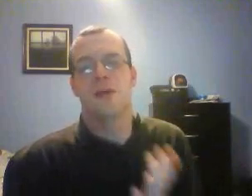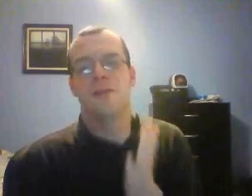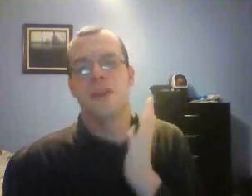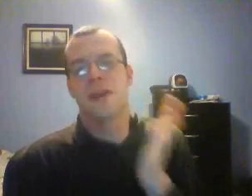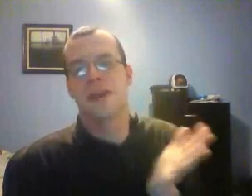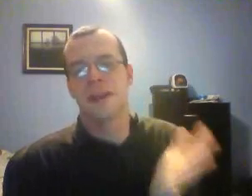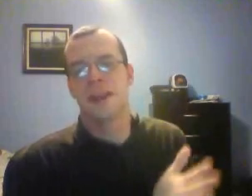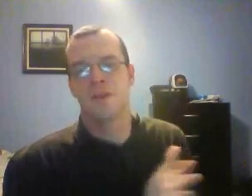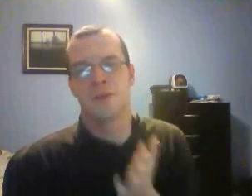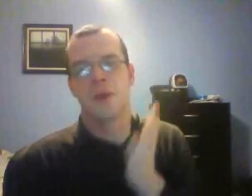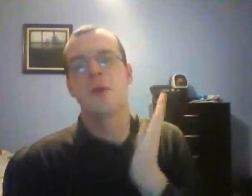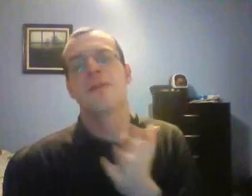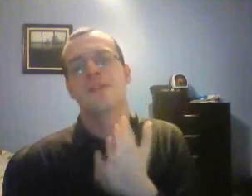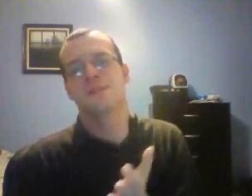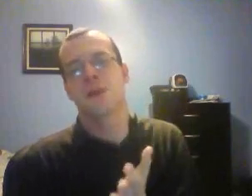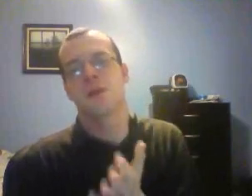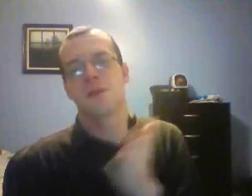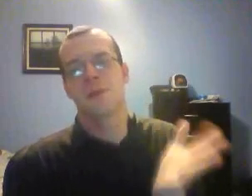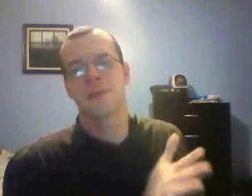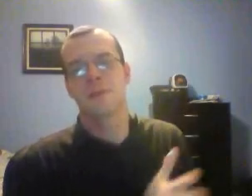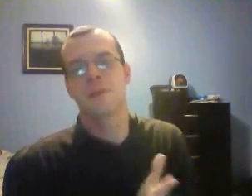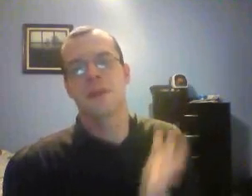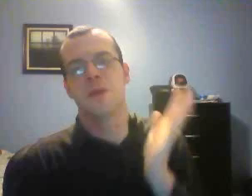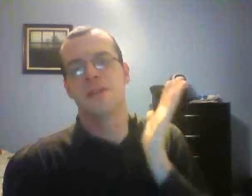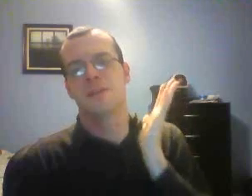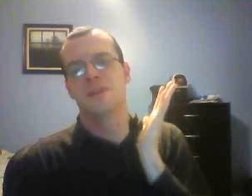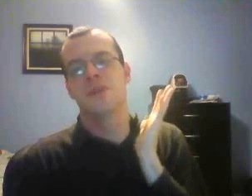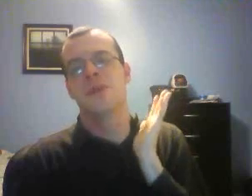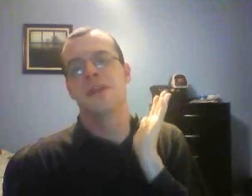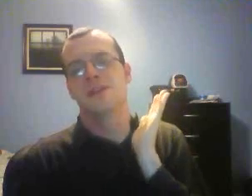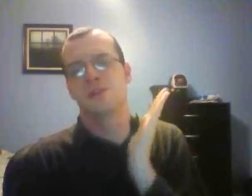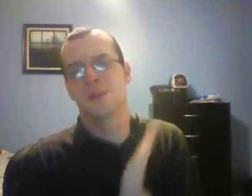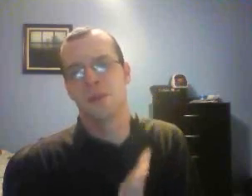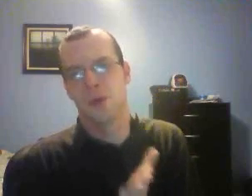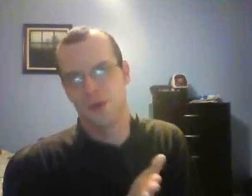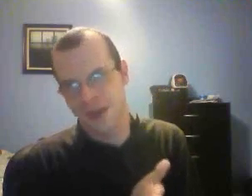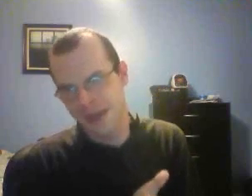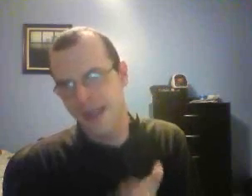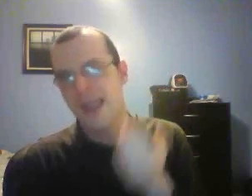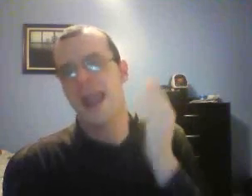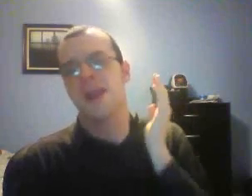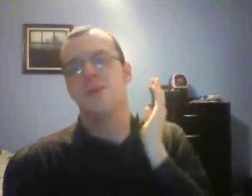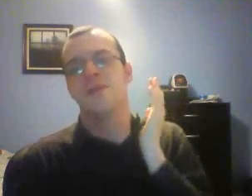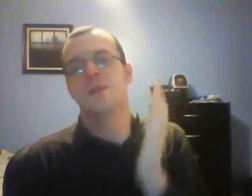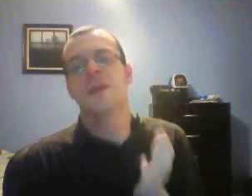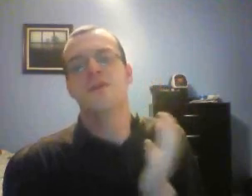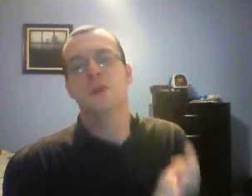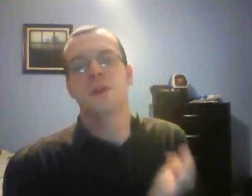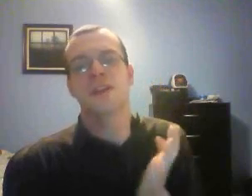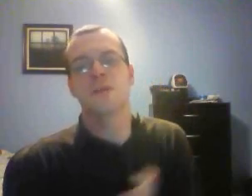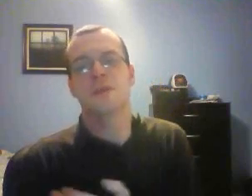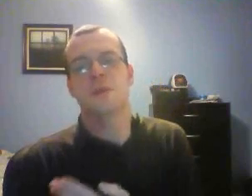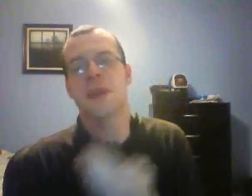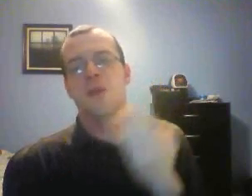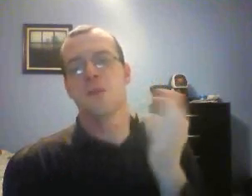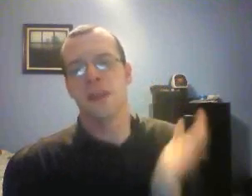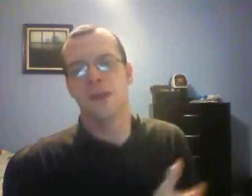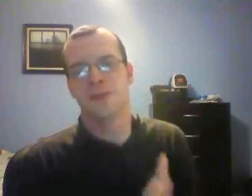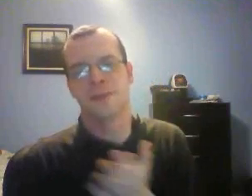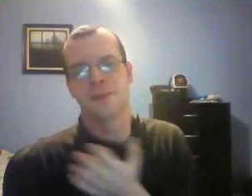of the United Kingdom for going this far with WWE. You guys have shown extreme loyalty and you've been very devoted to WWE over the years. And